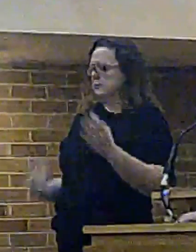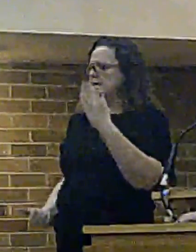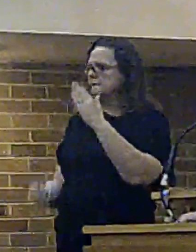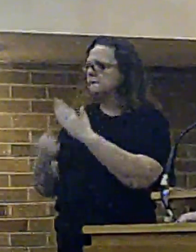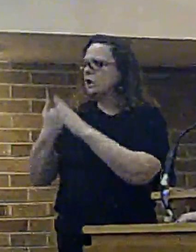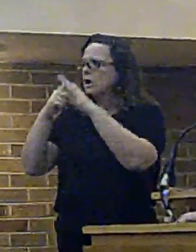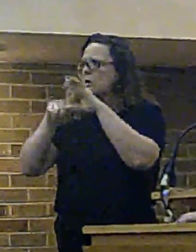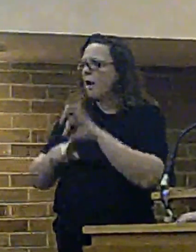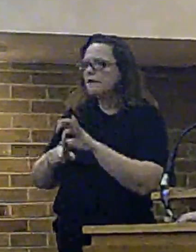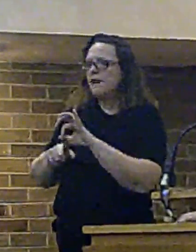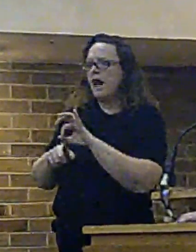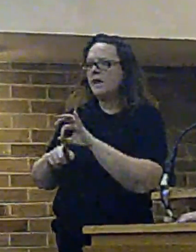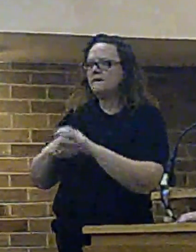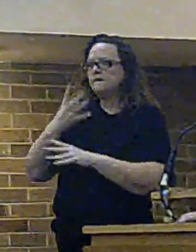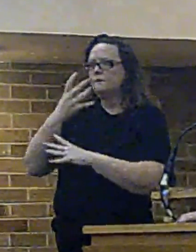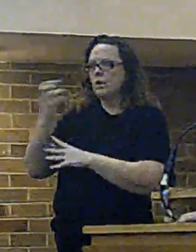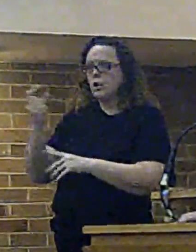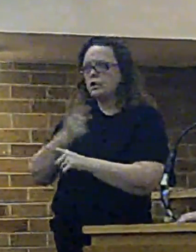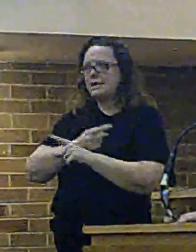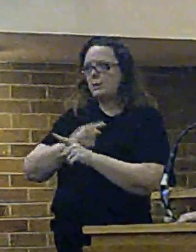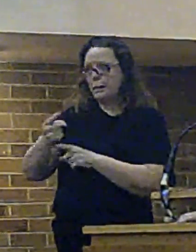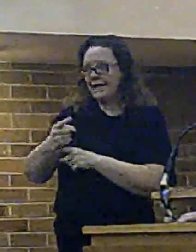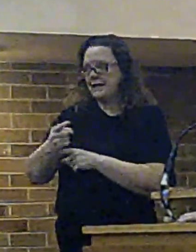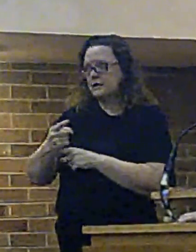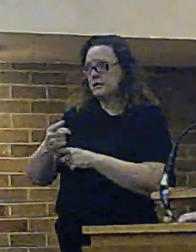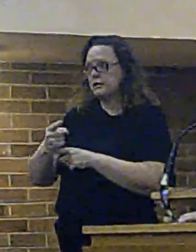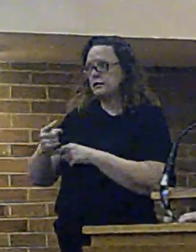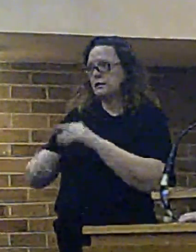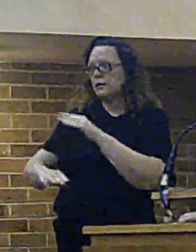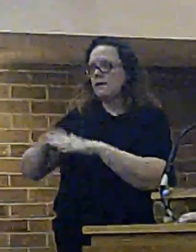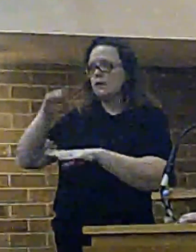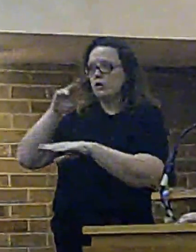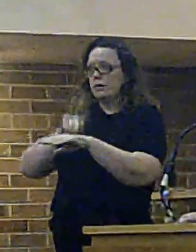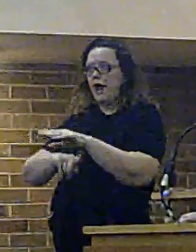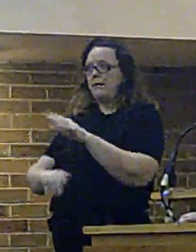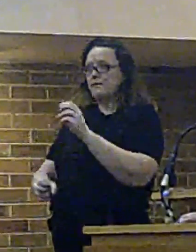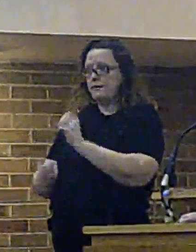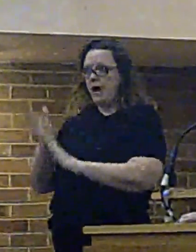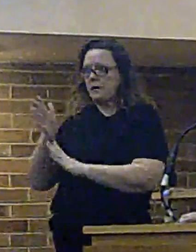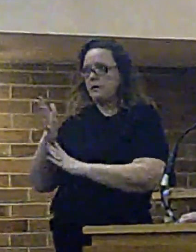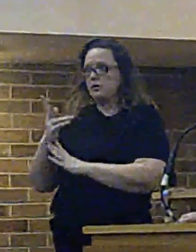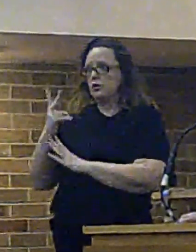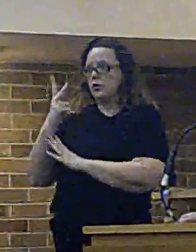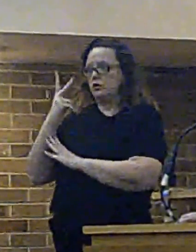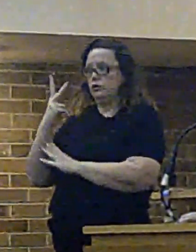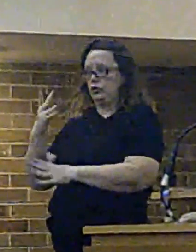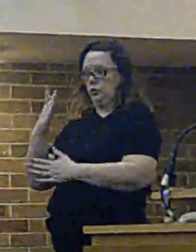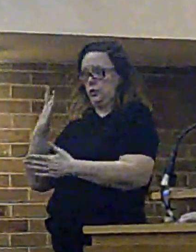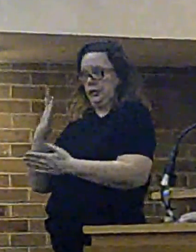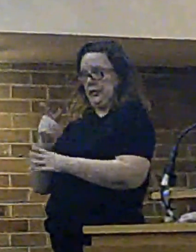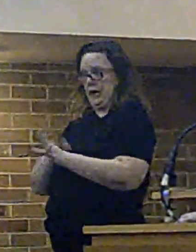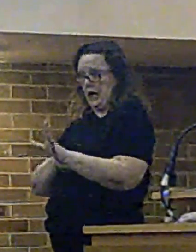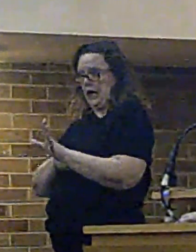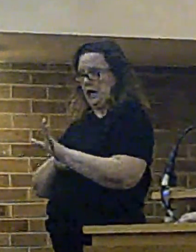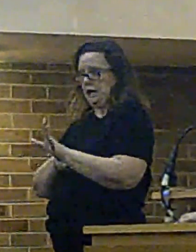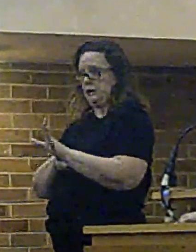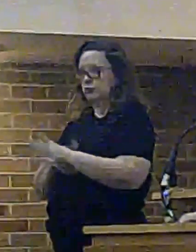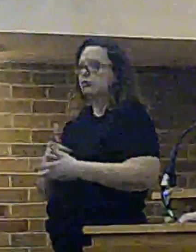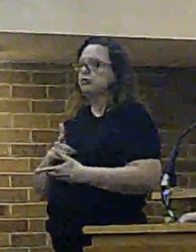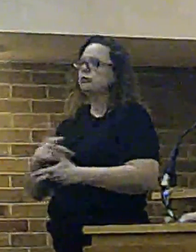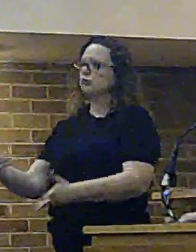it takes 40 weeks to train a whole time firefighter it takes about two years for them to demonstrate competence